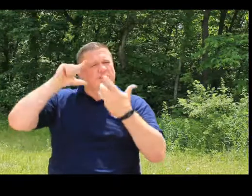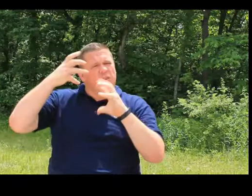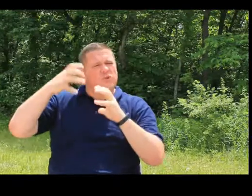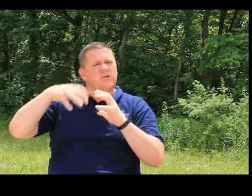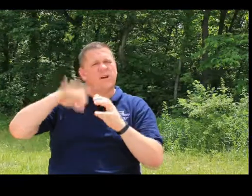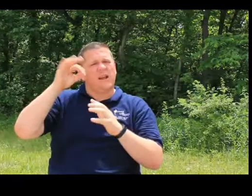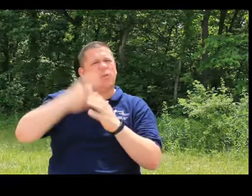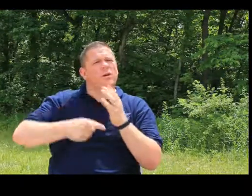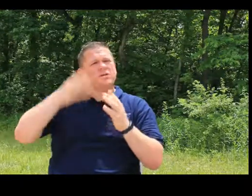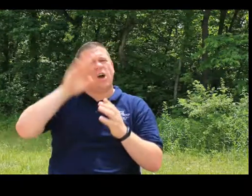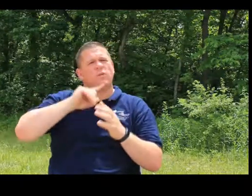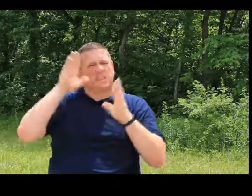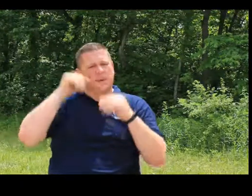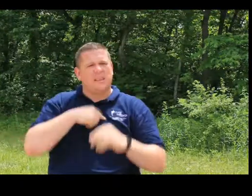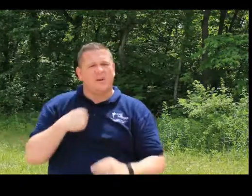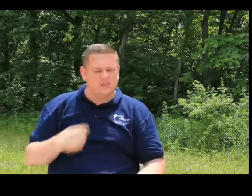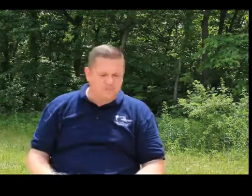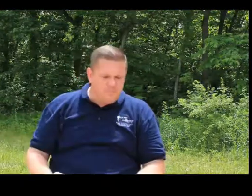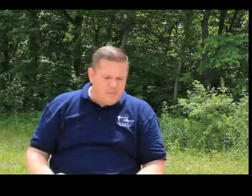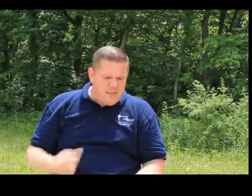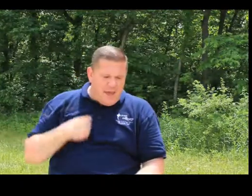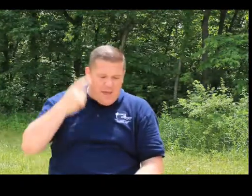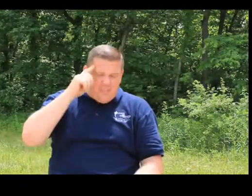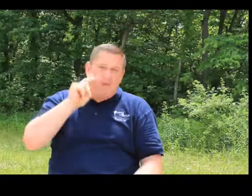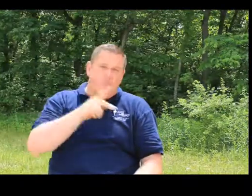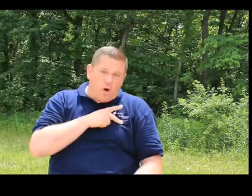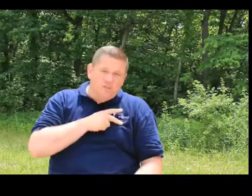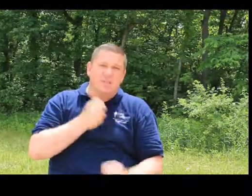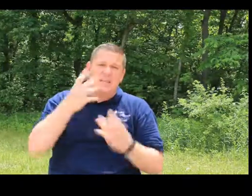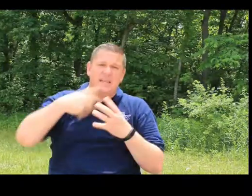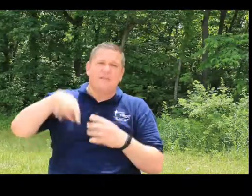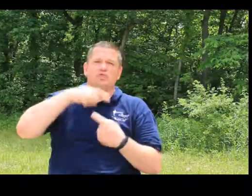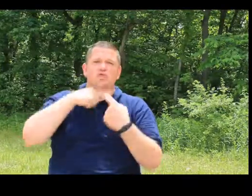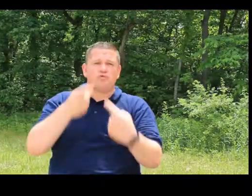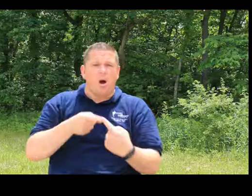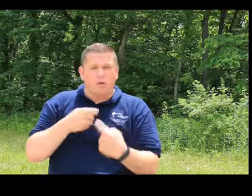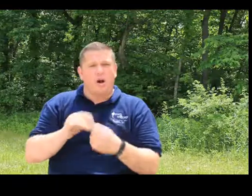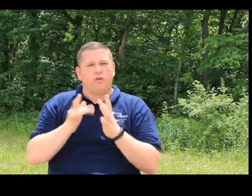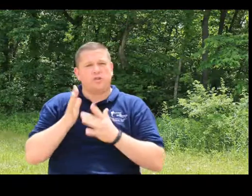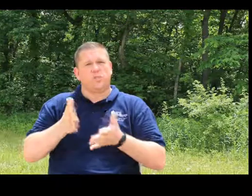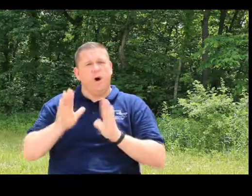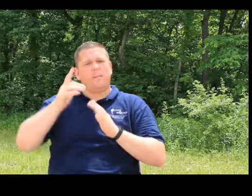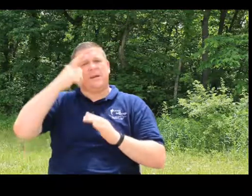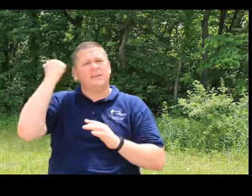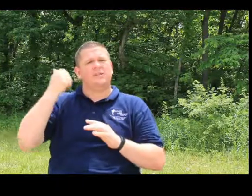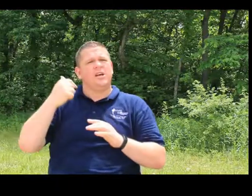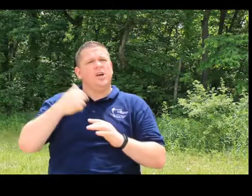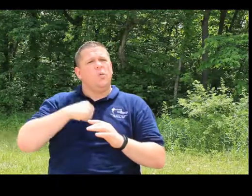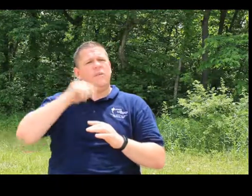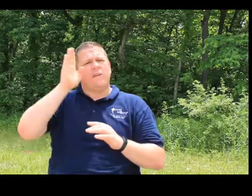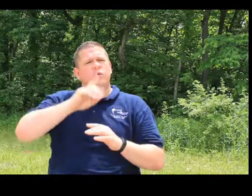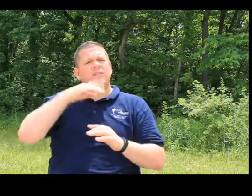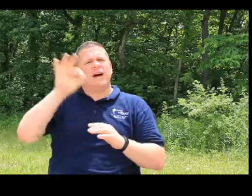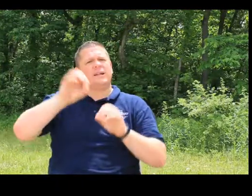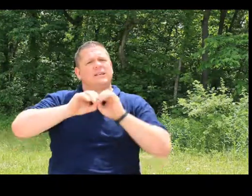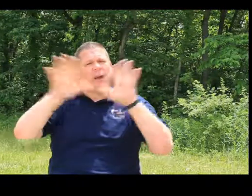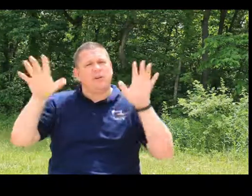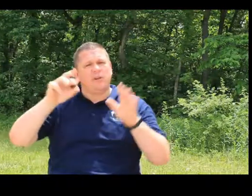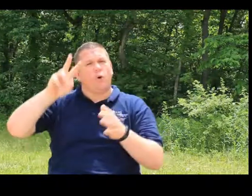confused to find out what does God really expect of us. I think, personally, many of us struggle in our Christian walk because we've never really found clarity or